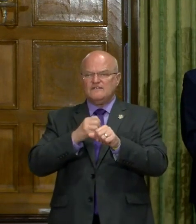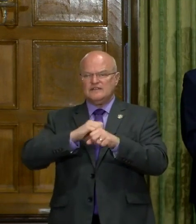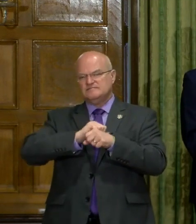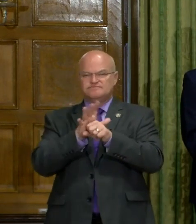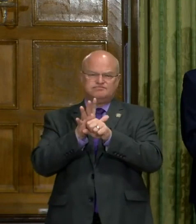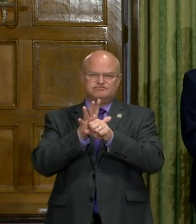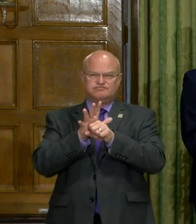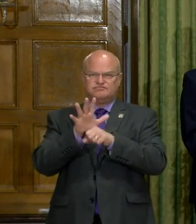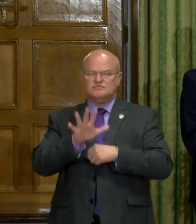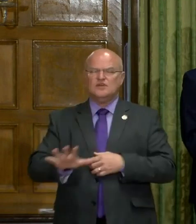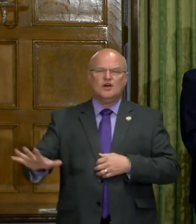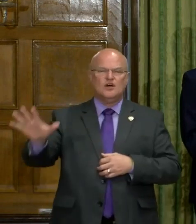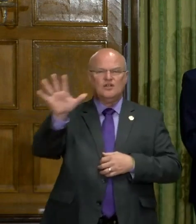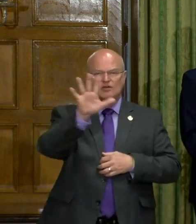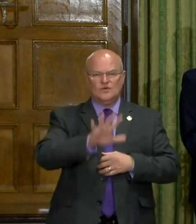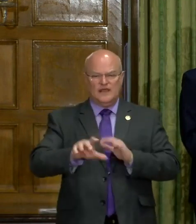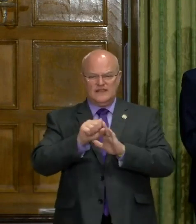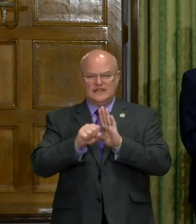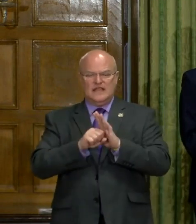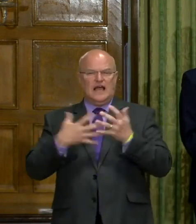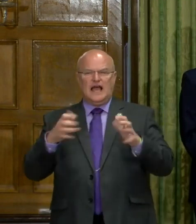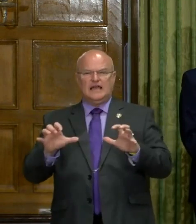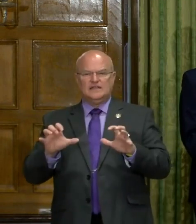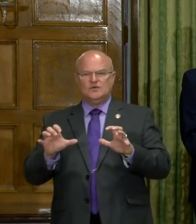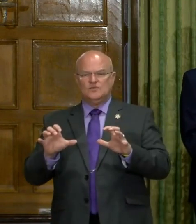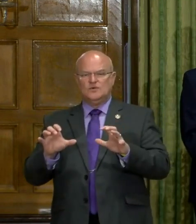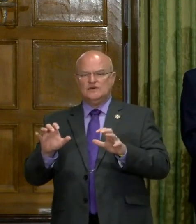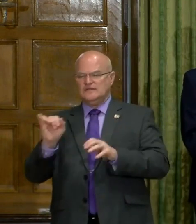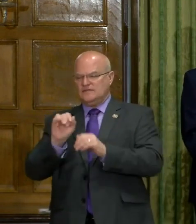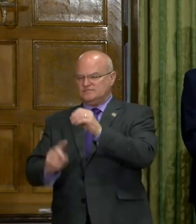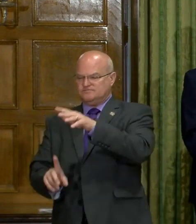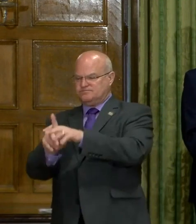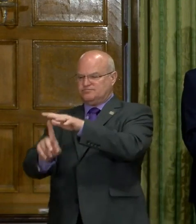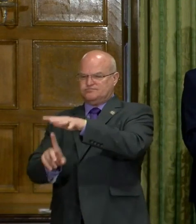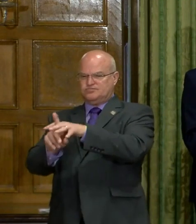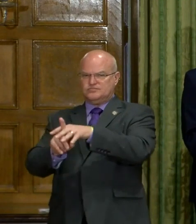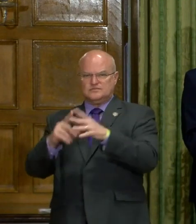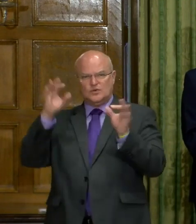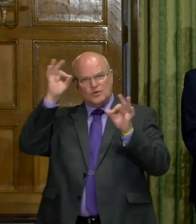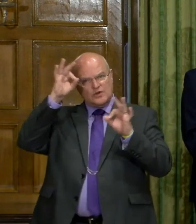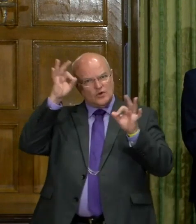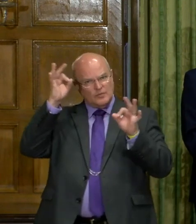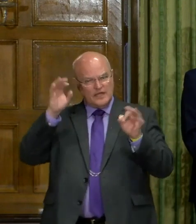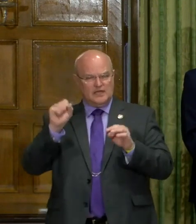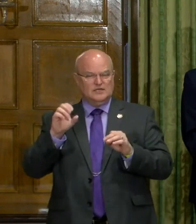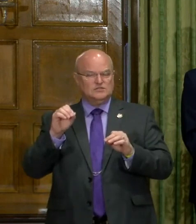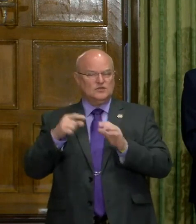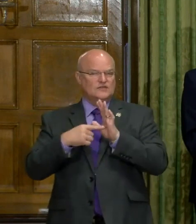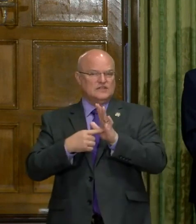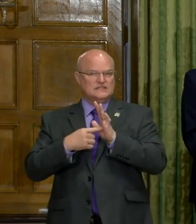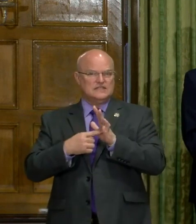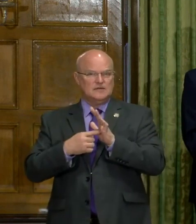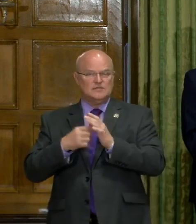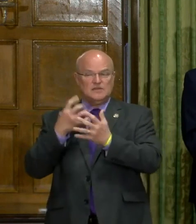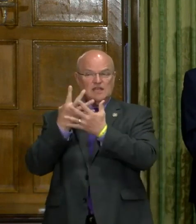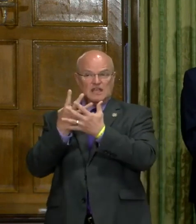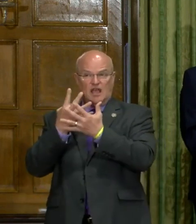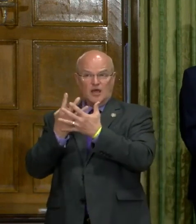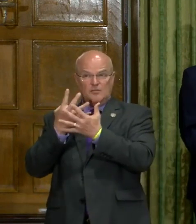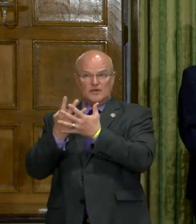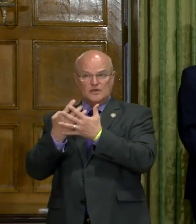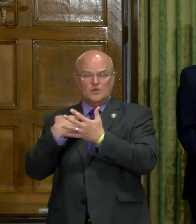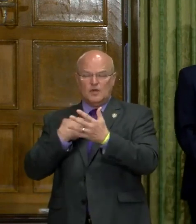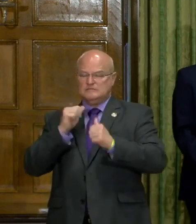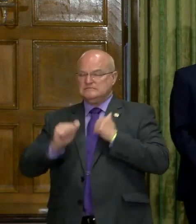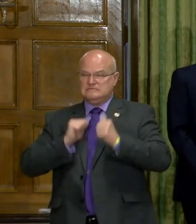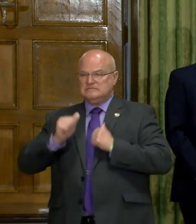infection, every case that's out there. I don't want any pockets of infection that, that we don't know about. So, for example, at Cummins, we've